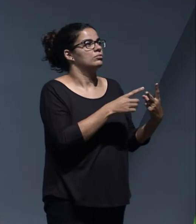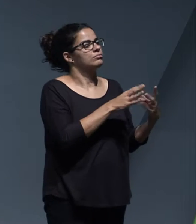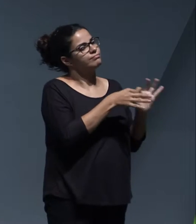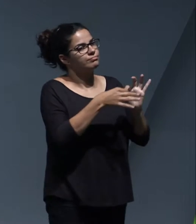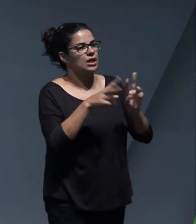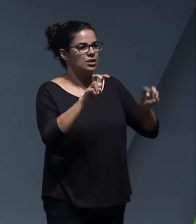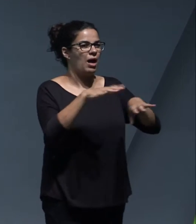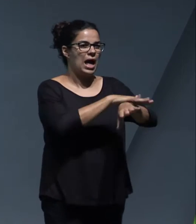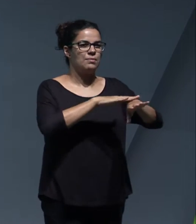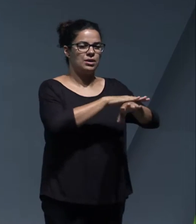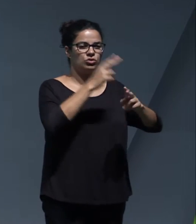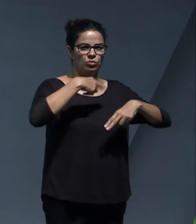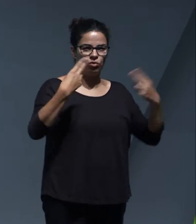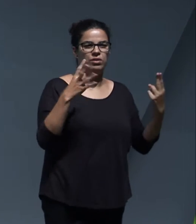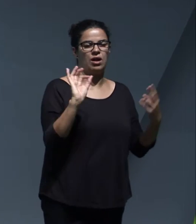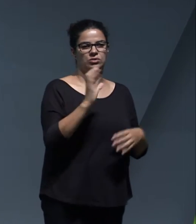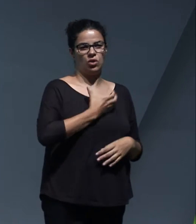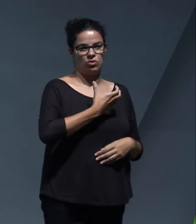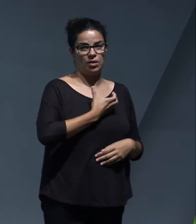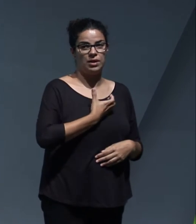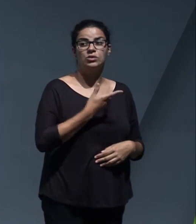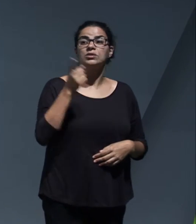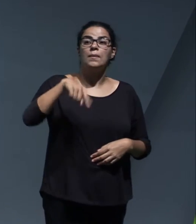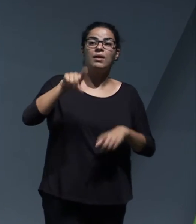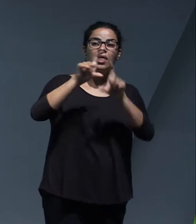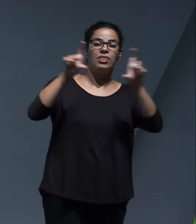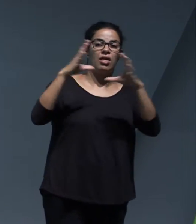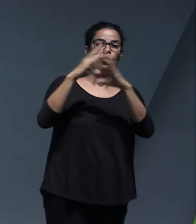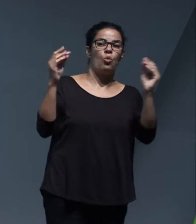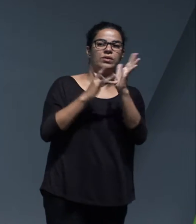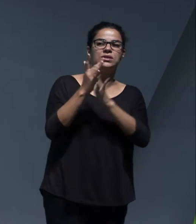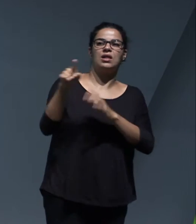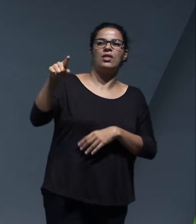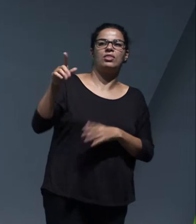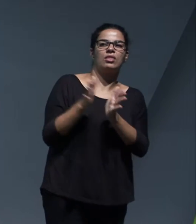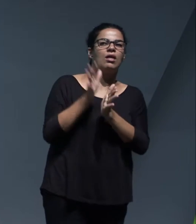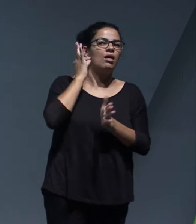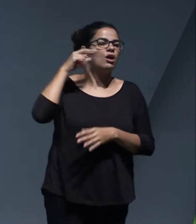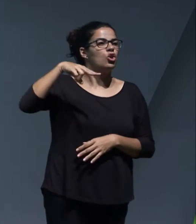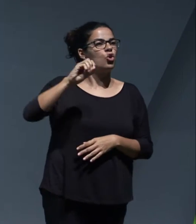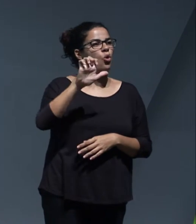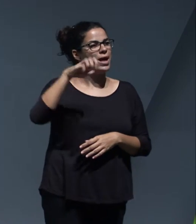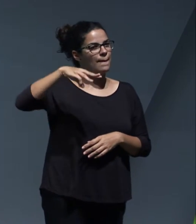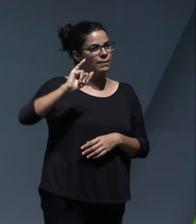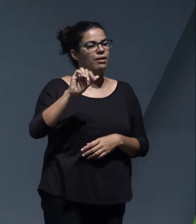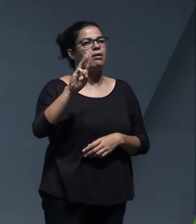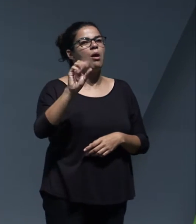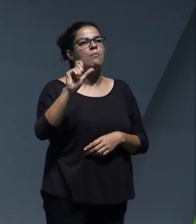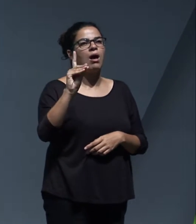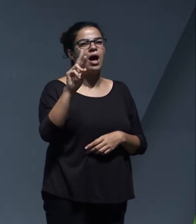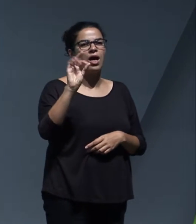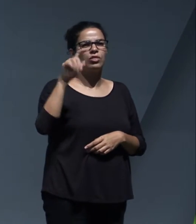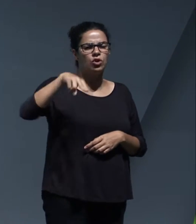from the public administrations, the local councils, from the universities. We have Noemi Padron and Jose Miguel